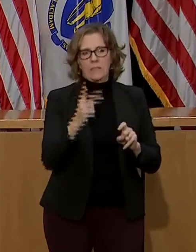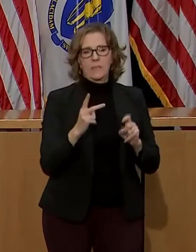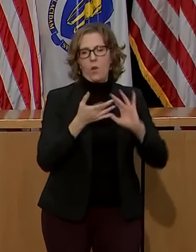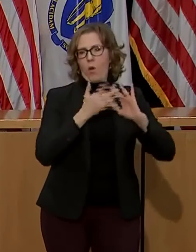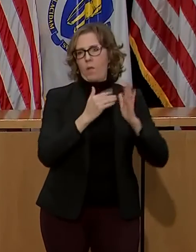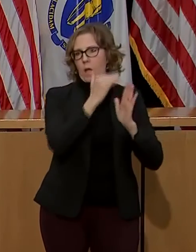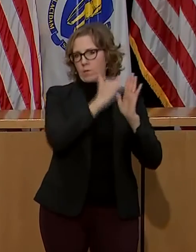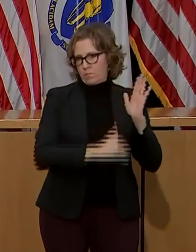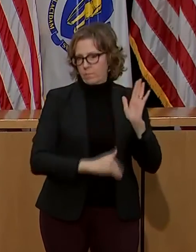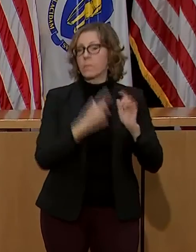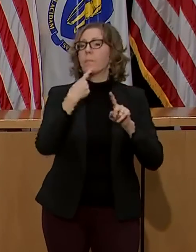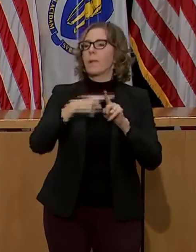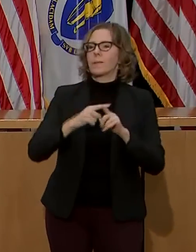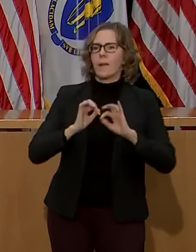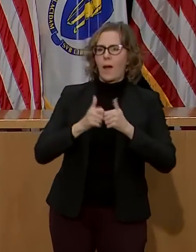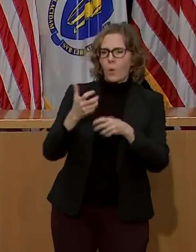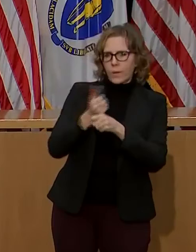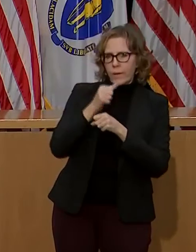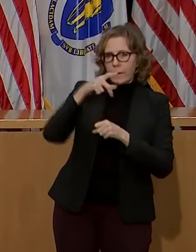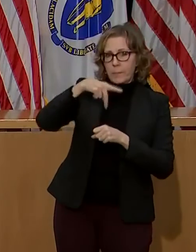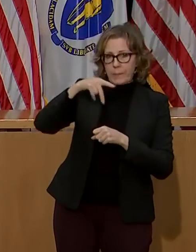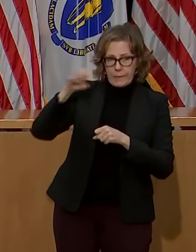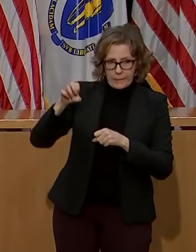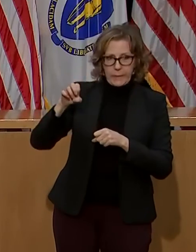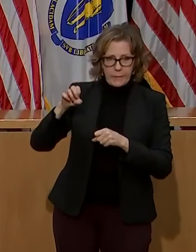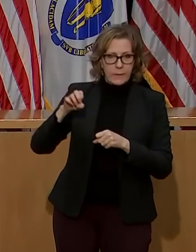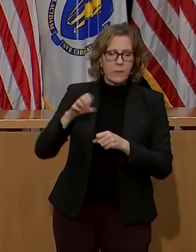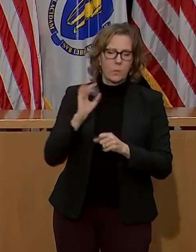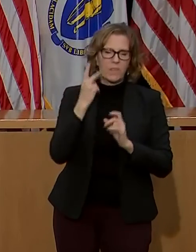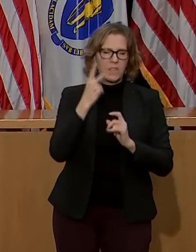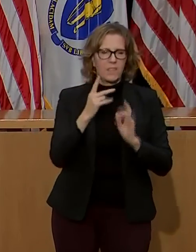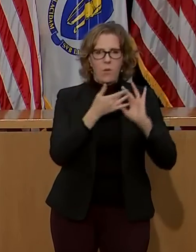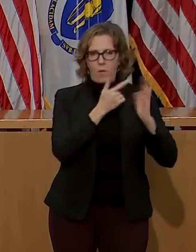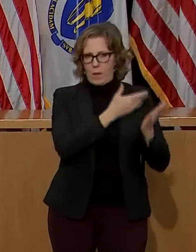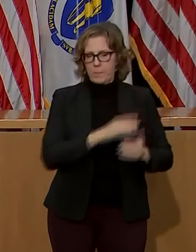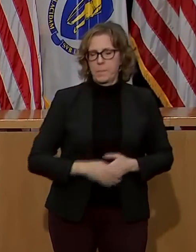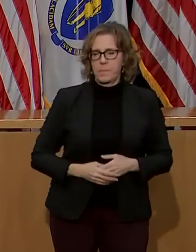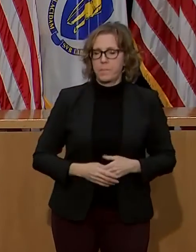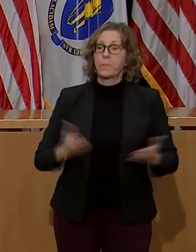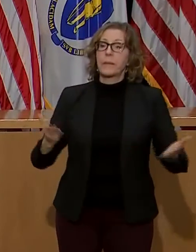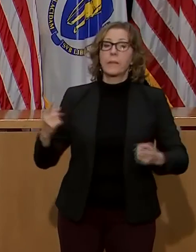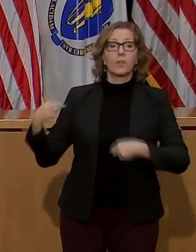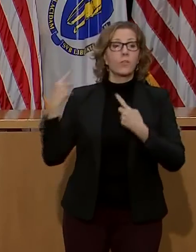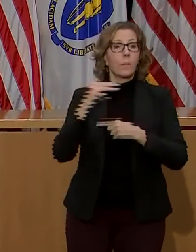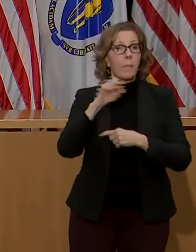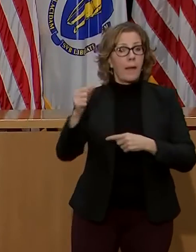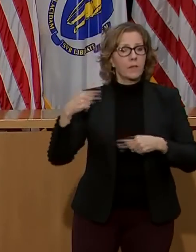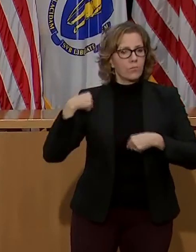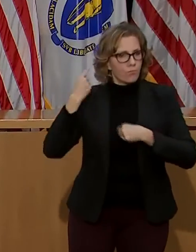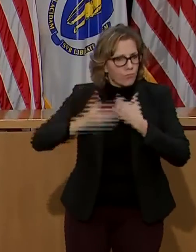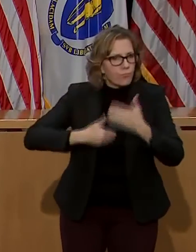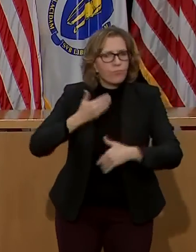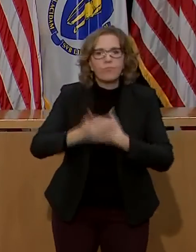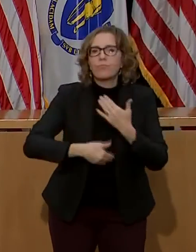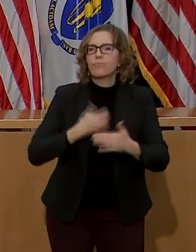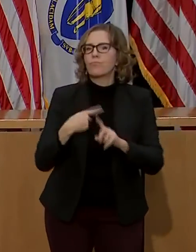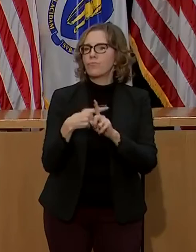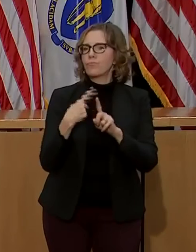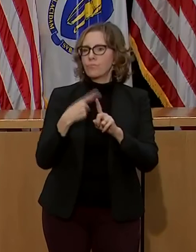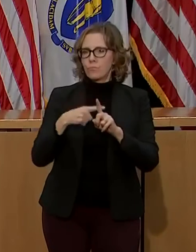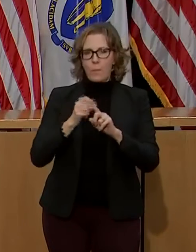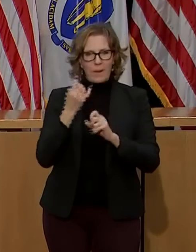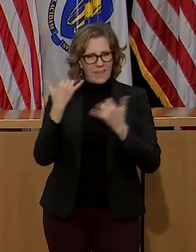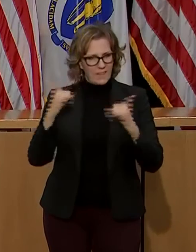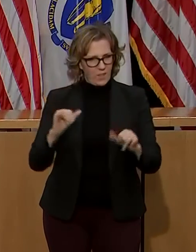We've made progress here in Massachusetts, but we still have more work to do. As more individuals are vaccinated